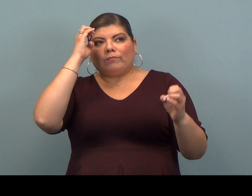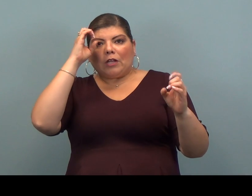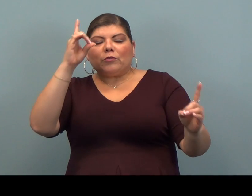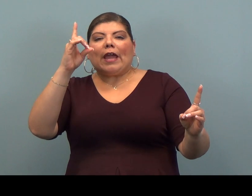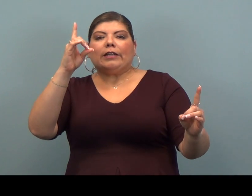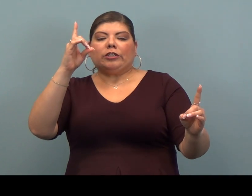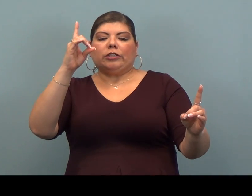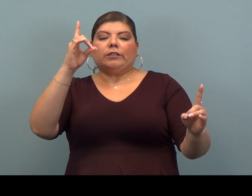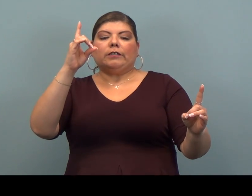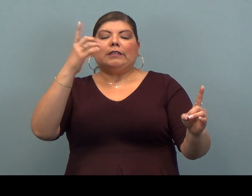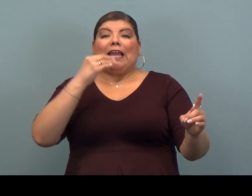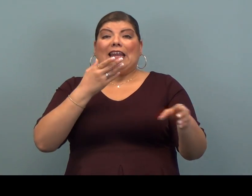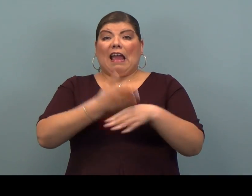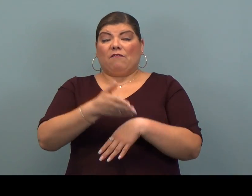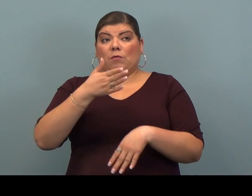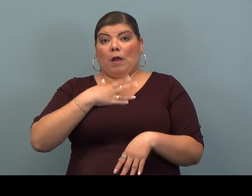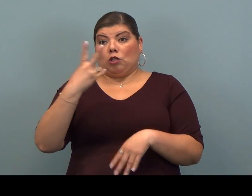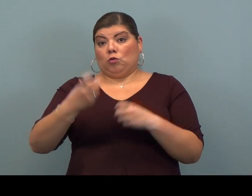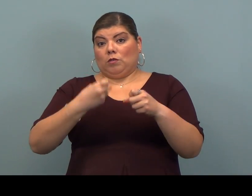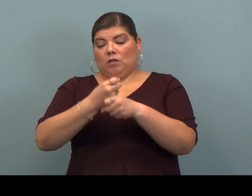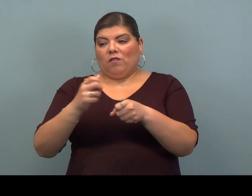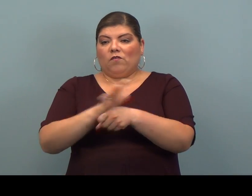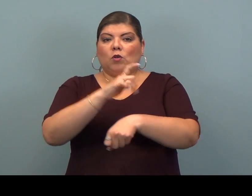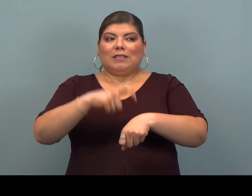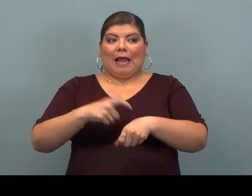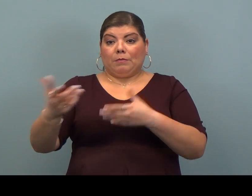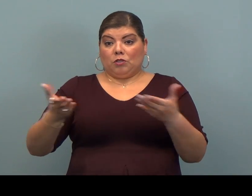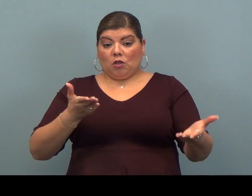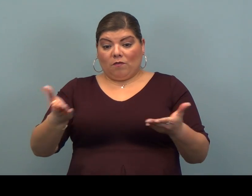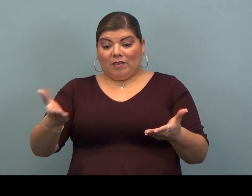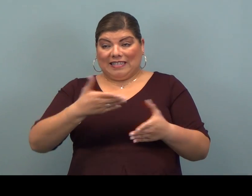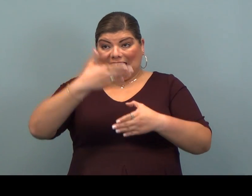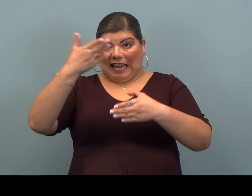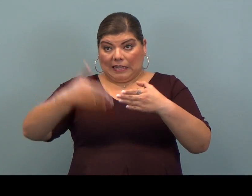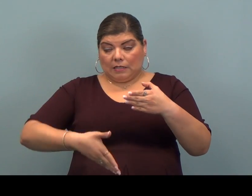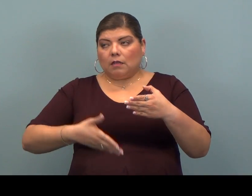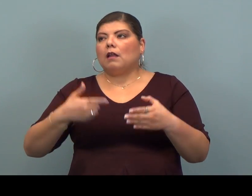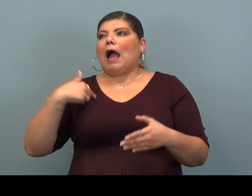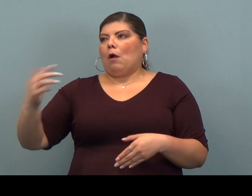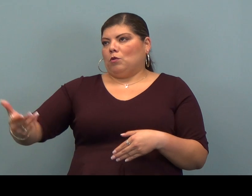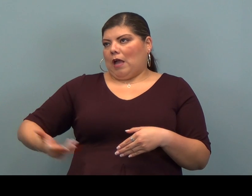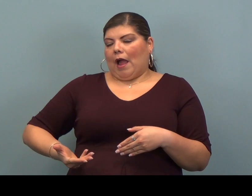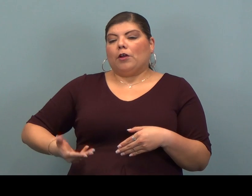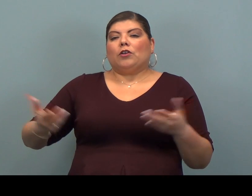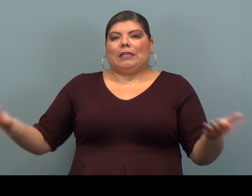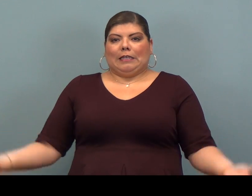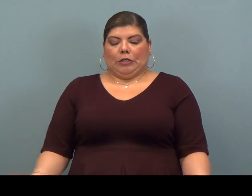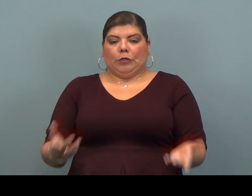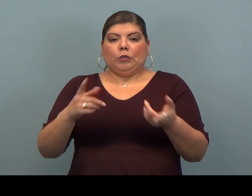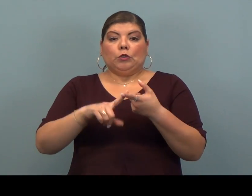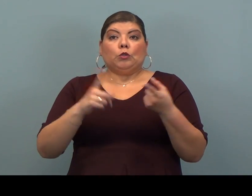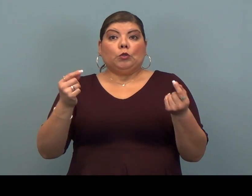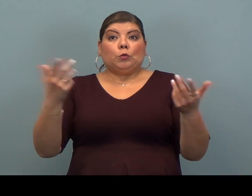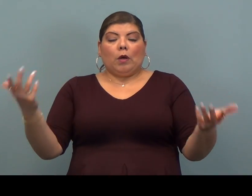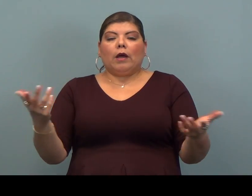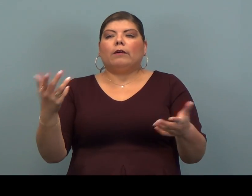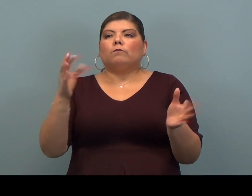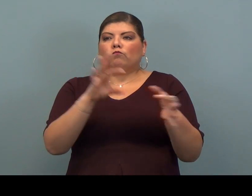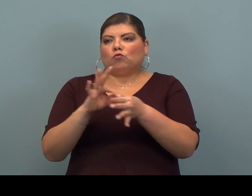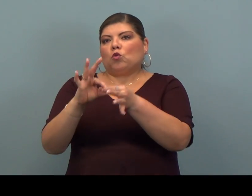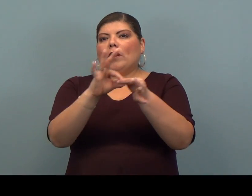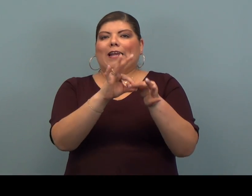education. And after my two years of full-time service funding, I was hired here to